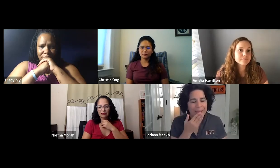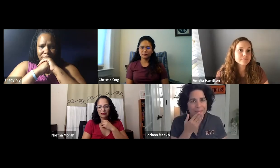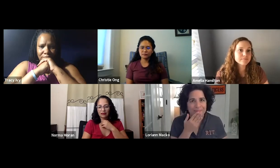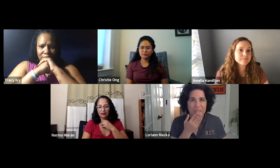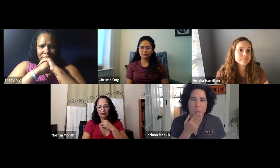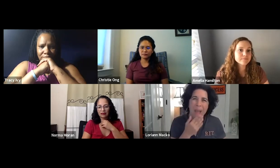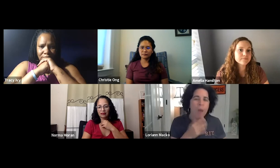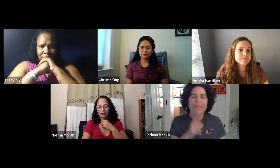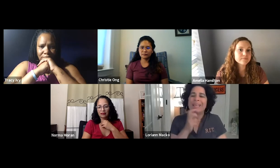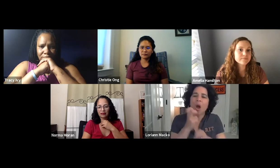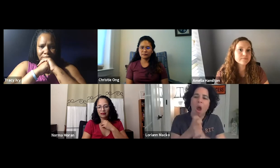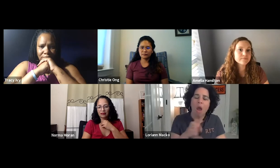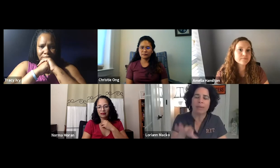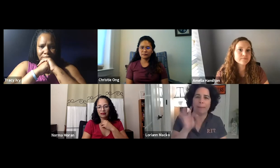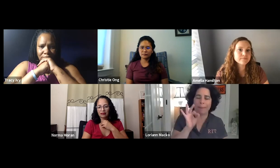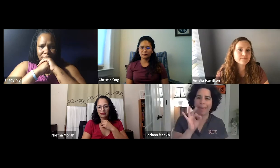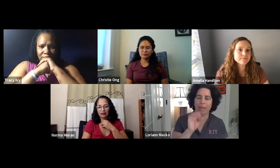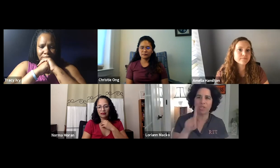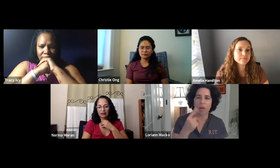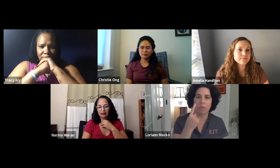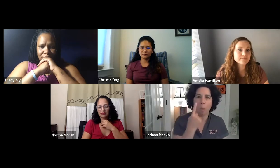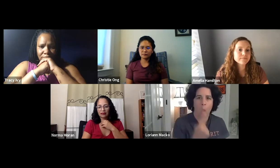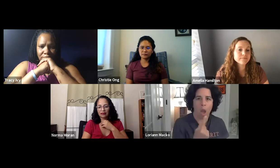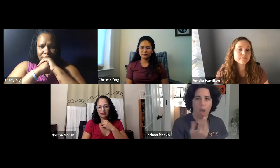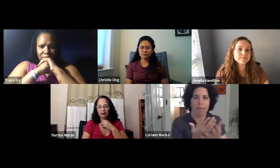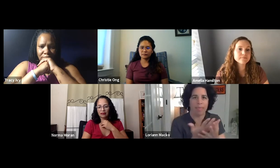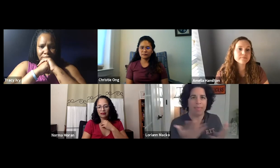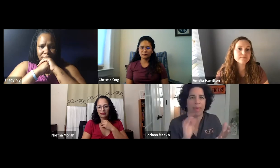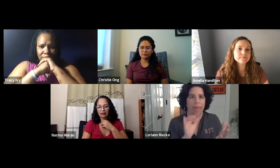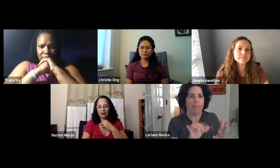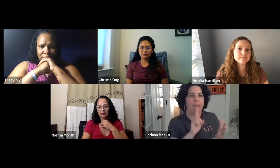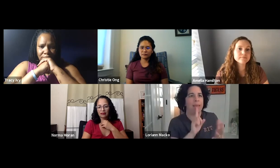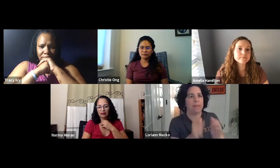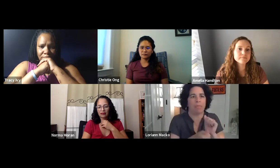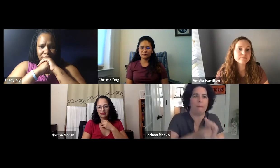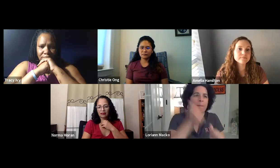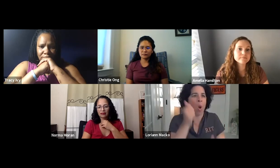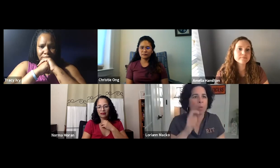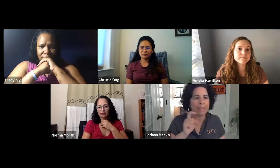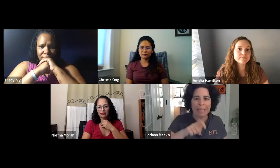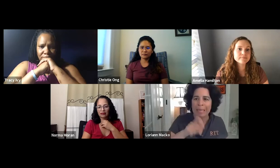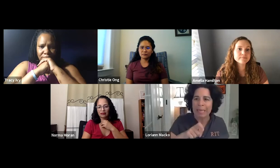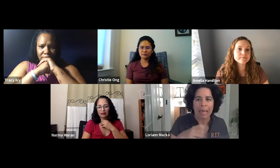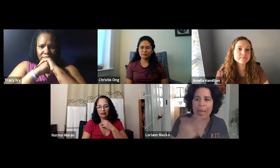For me, well, I think it's hard to pick just one thing that's